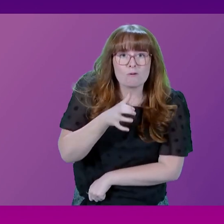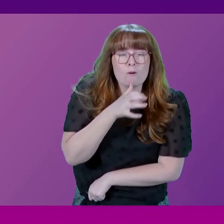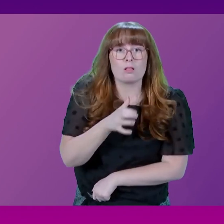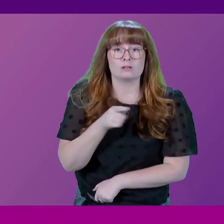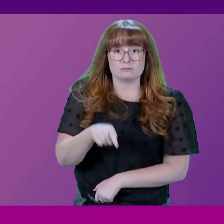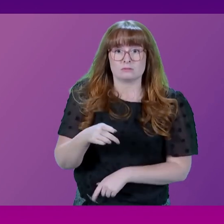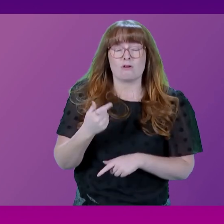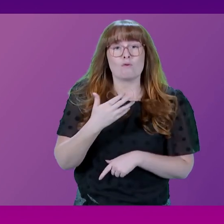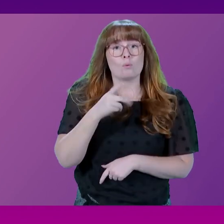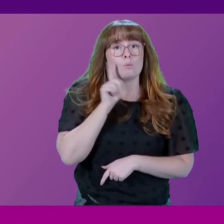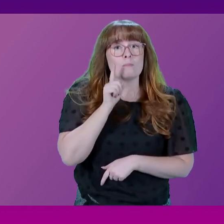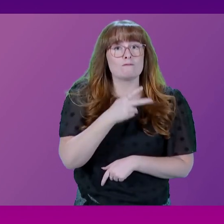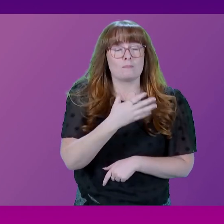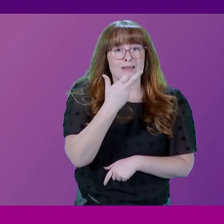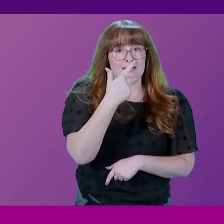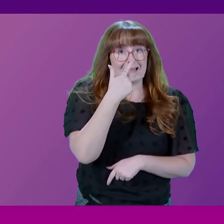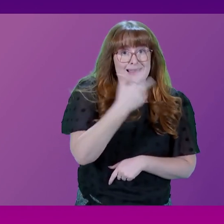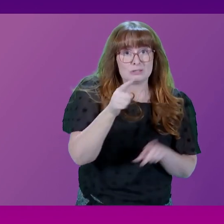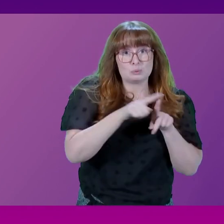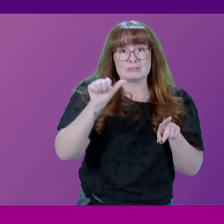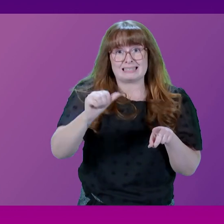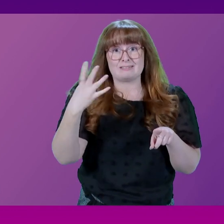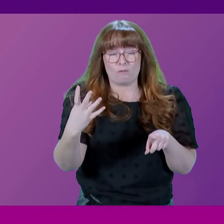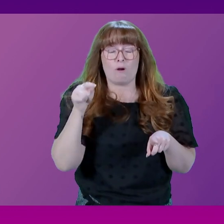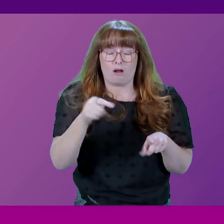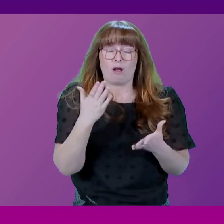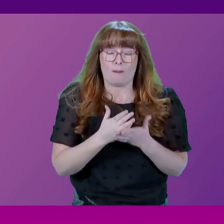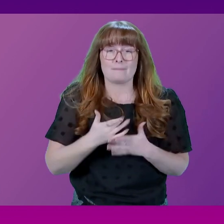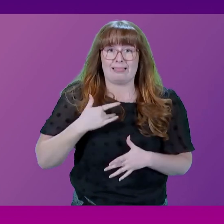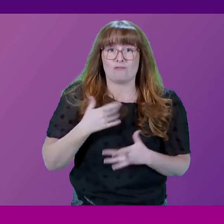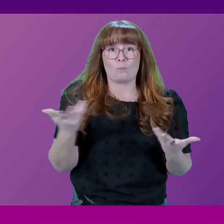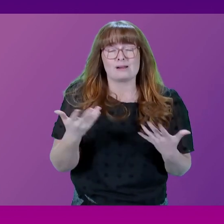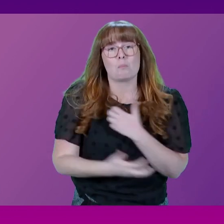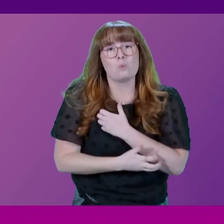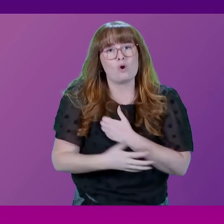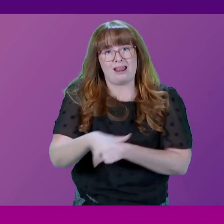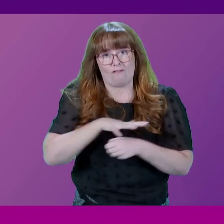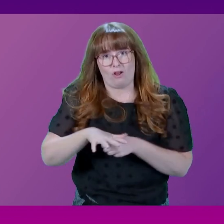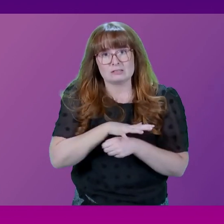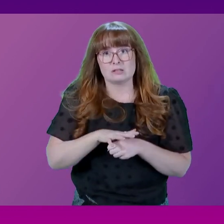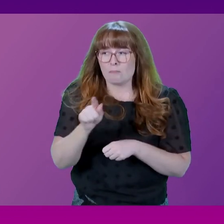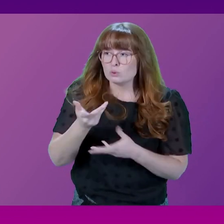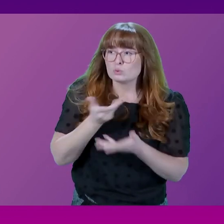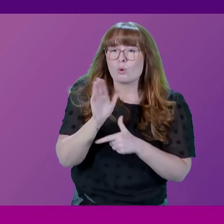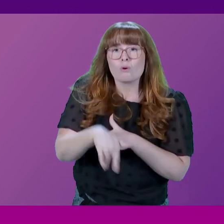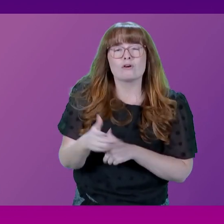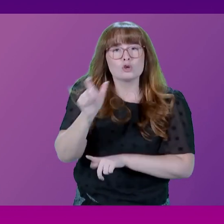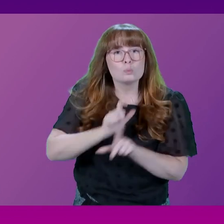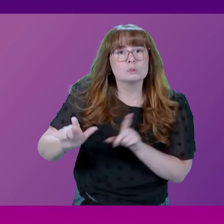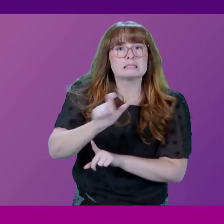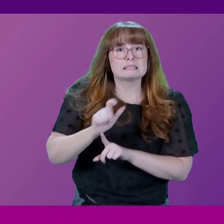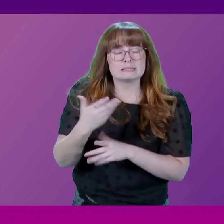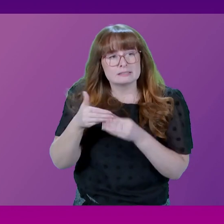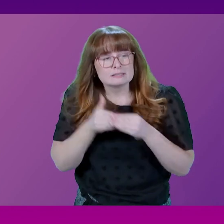women aged 16 to 24 also living in deprived areas. But the report talks about local communities led by